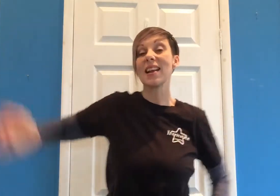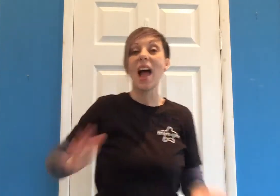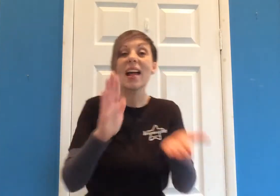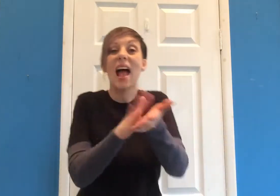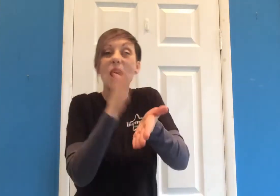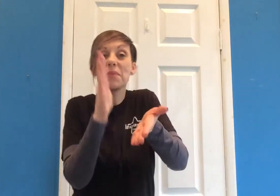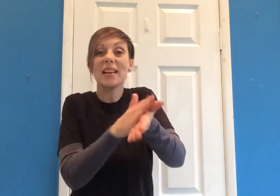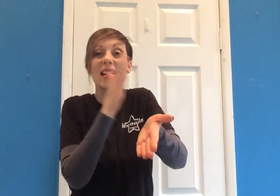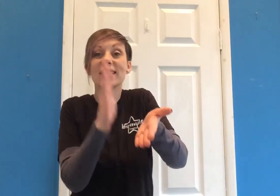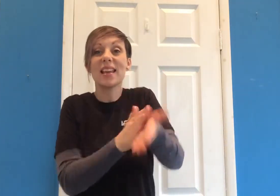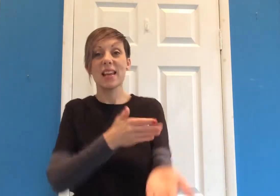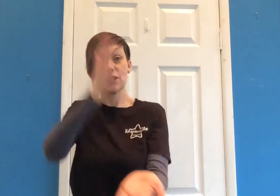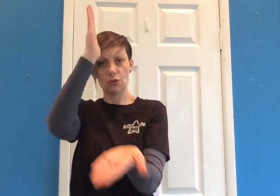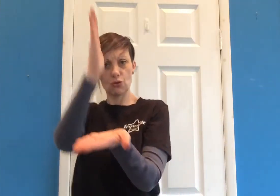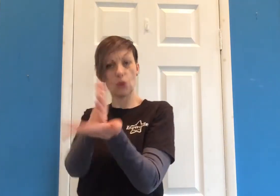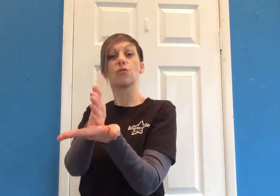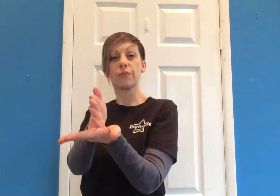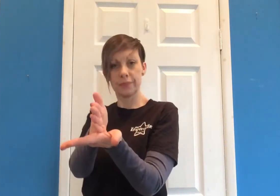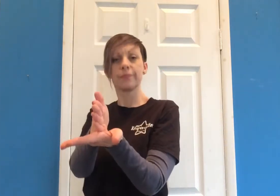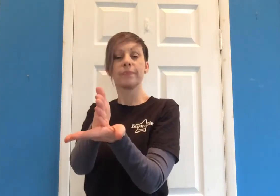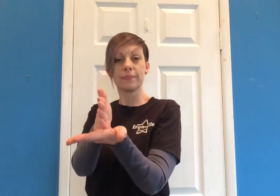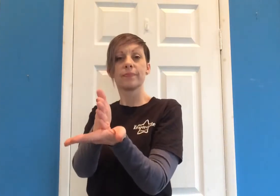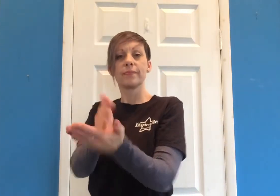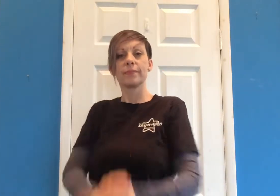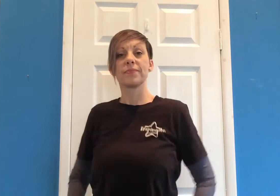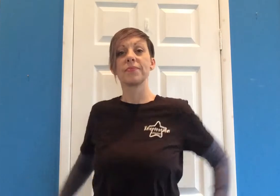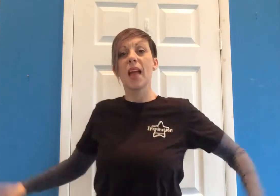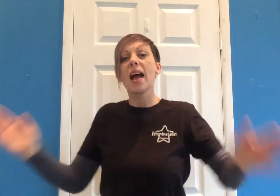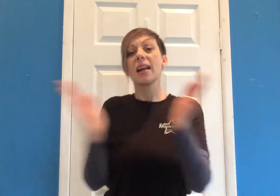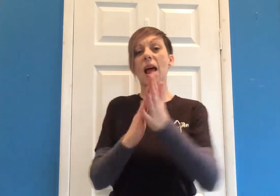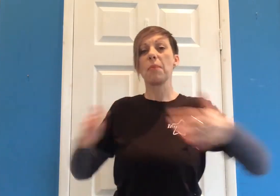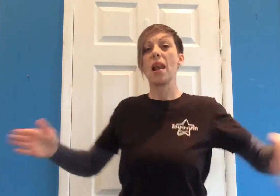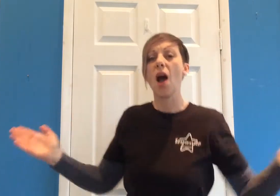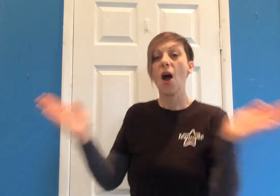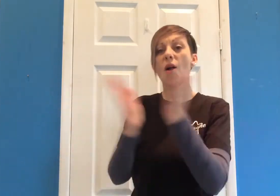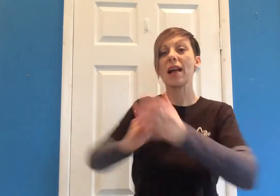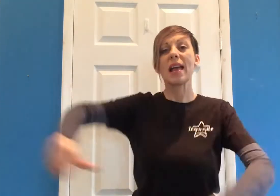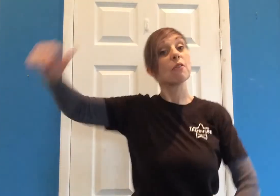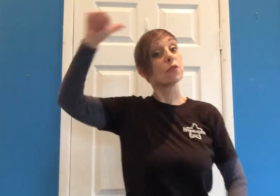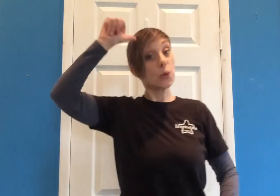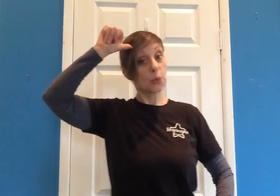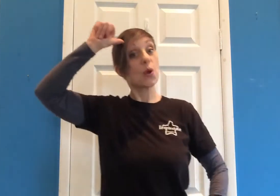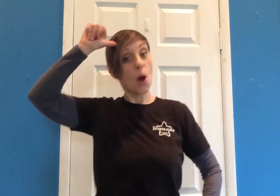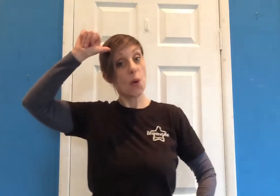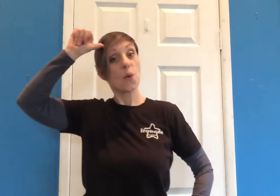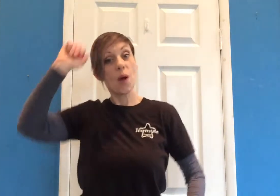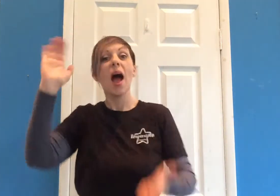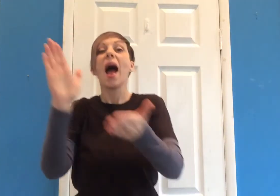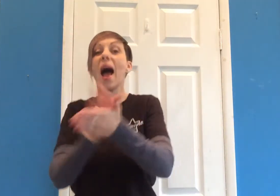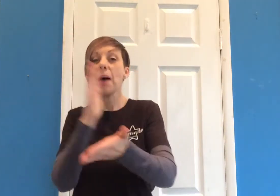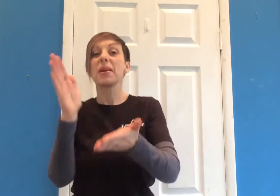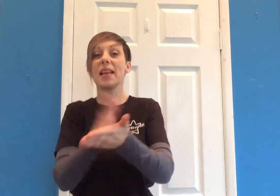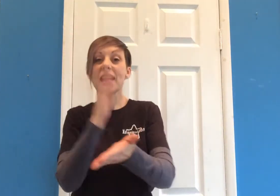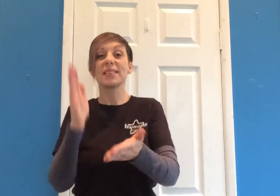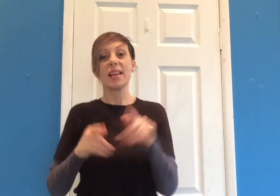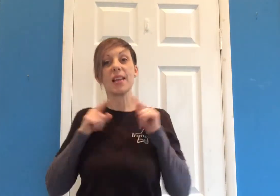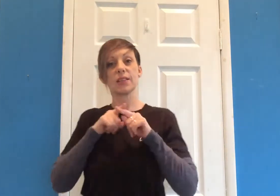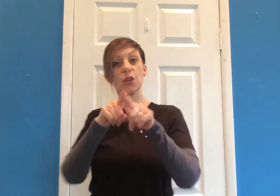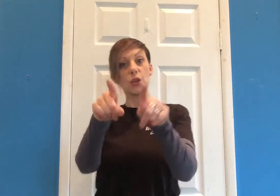like happiness is the truth Because I'm happy club alone if you know what happiness is to